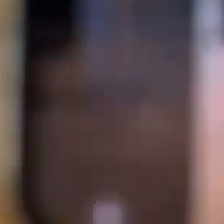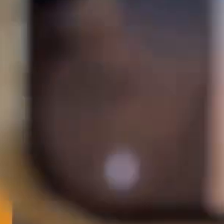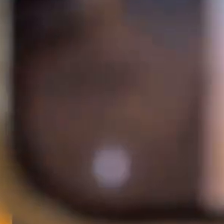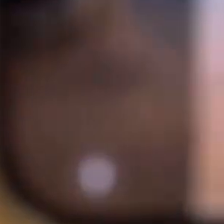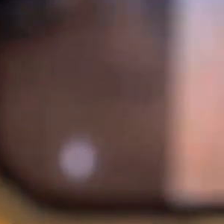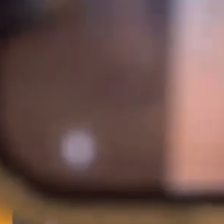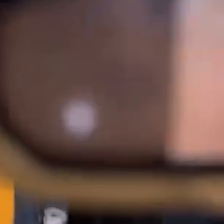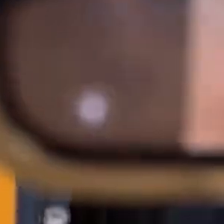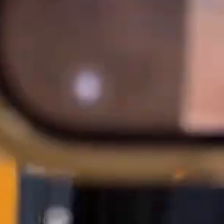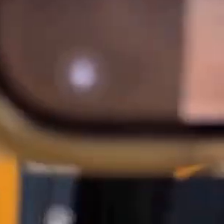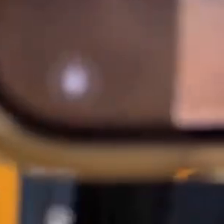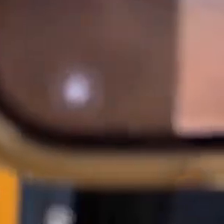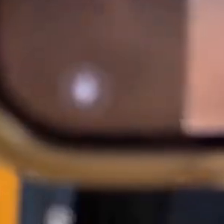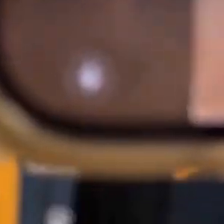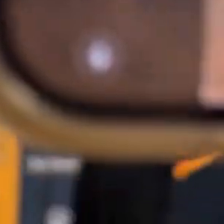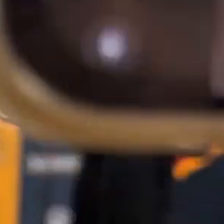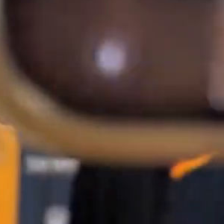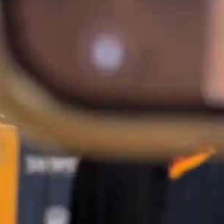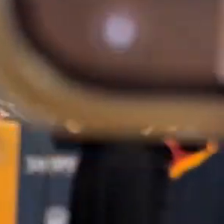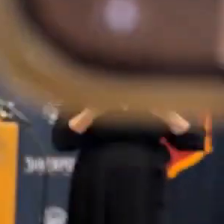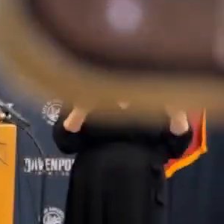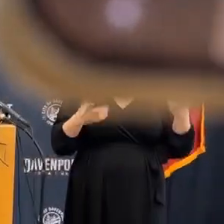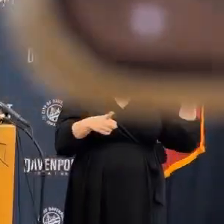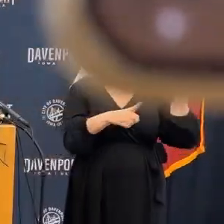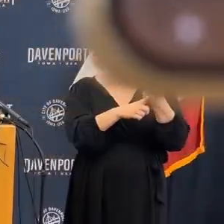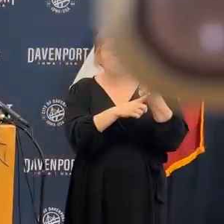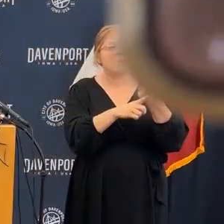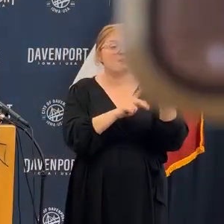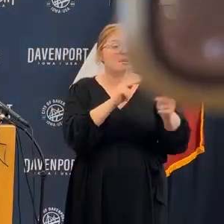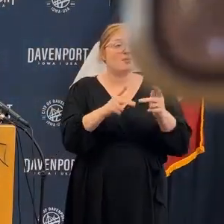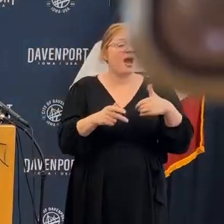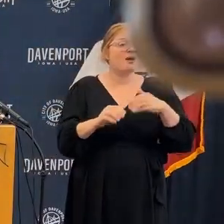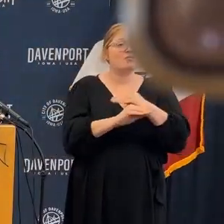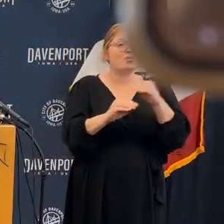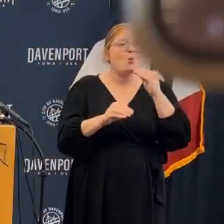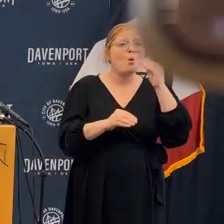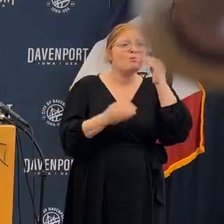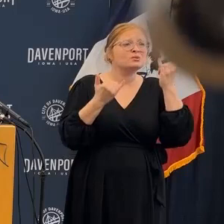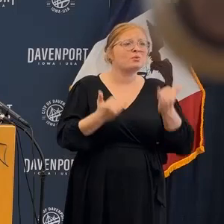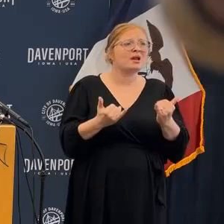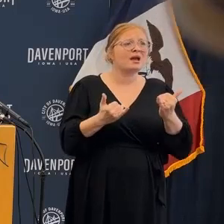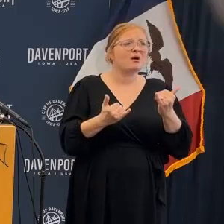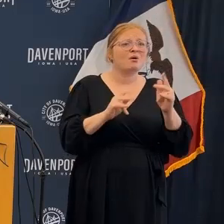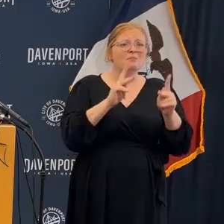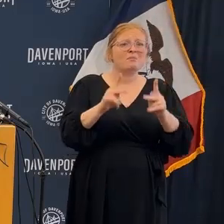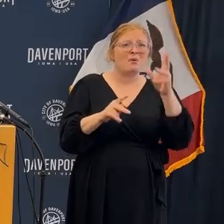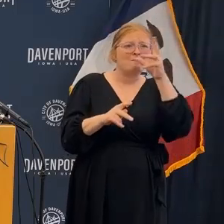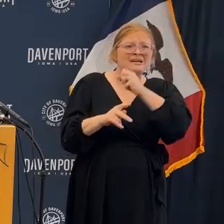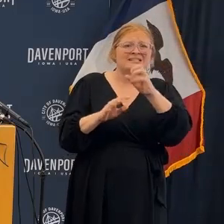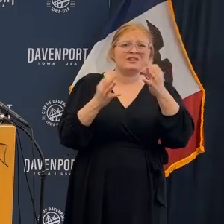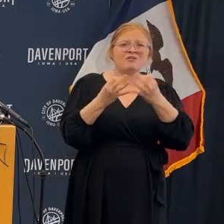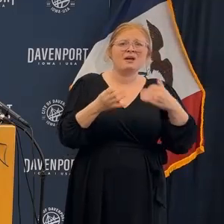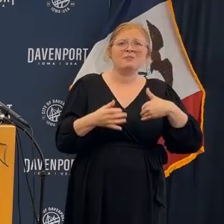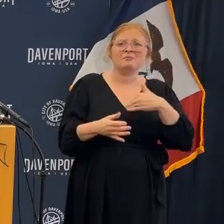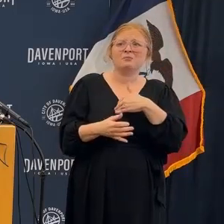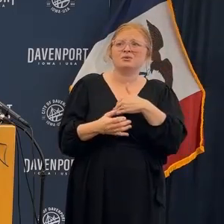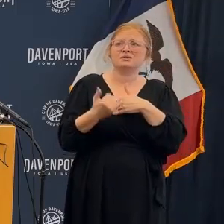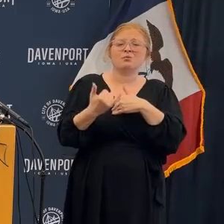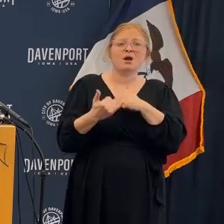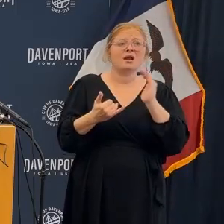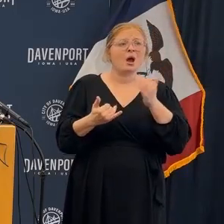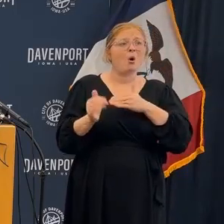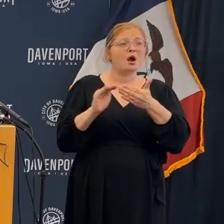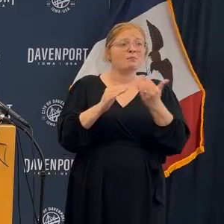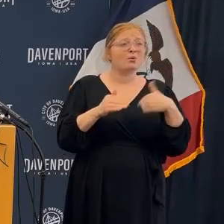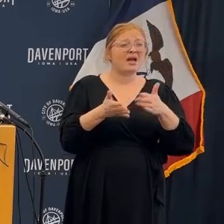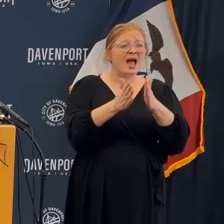before. We have a number of individuals within our community that are impacted, people displaced, family members that are still missing. So